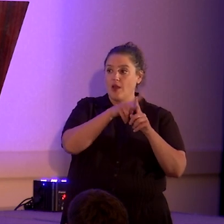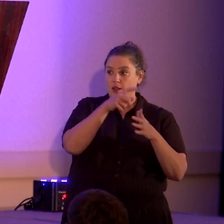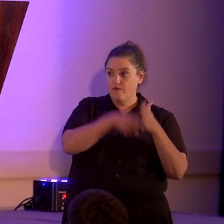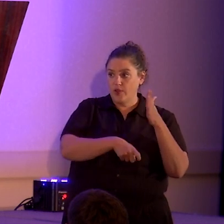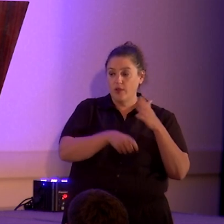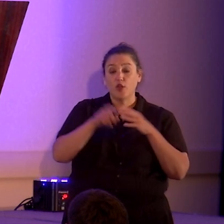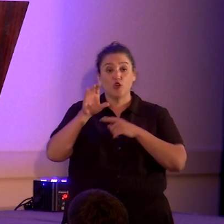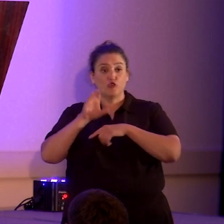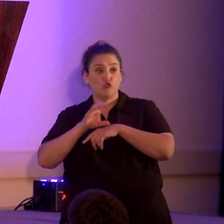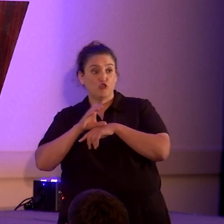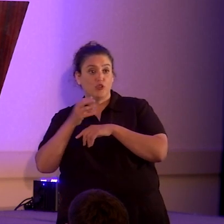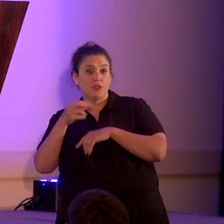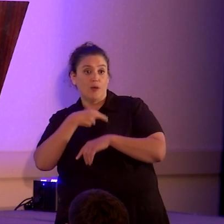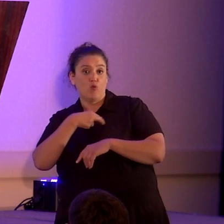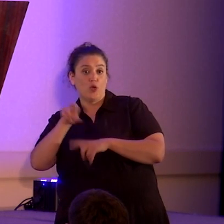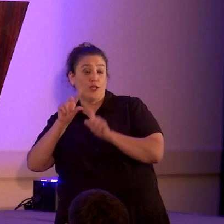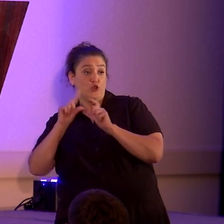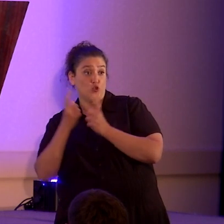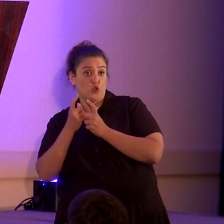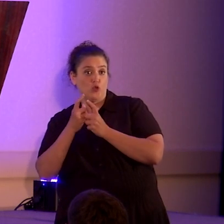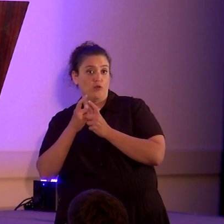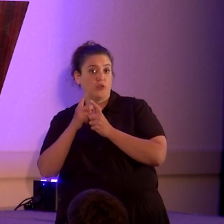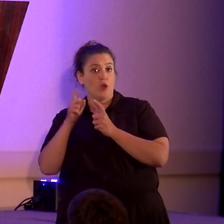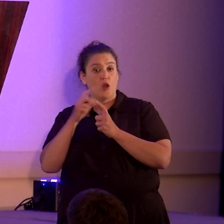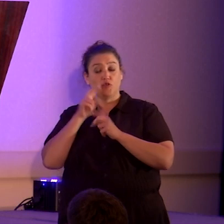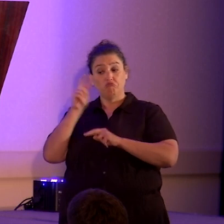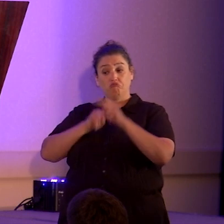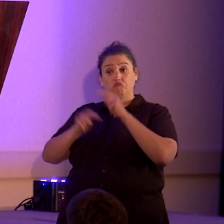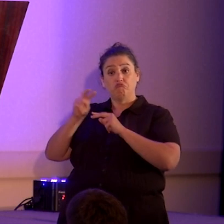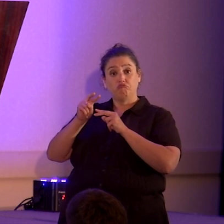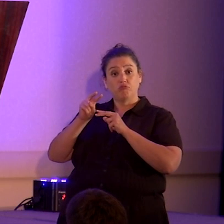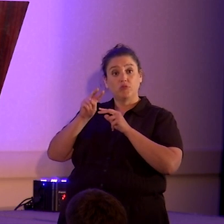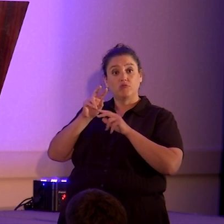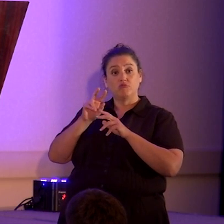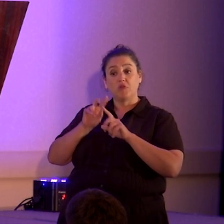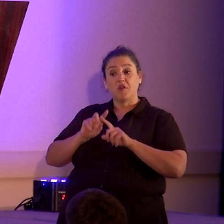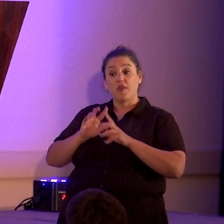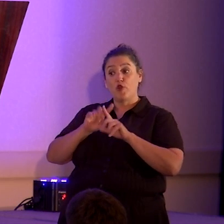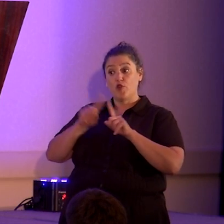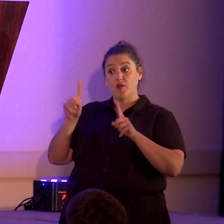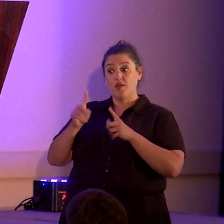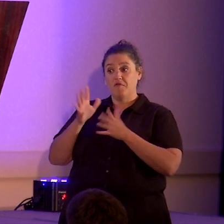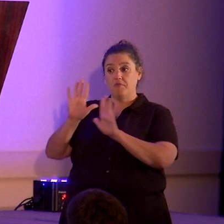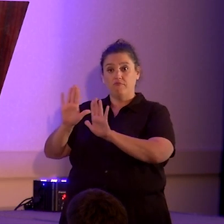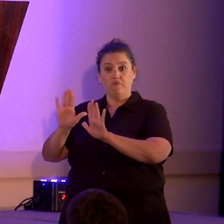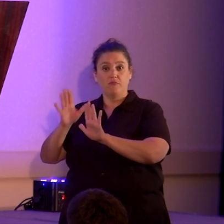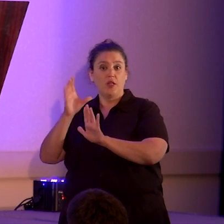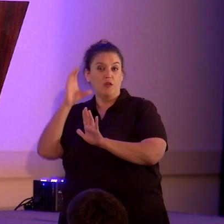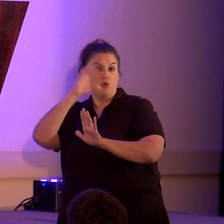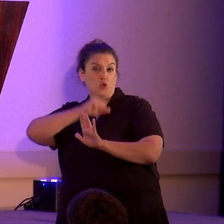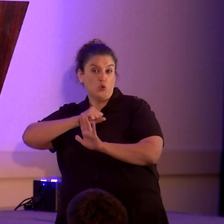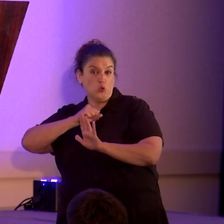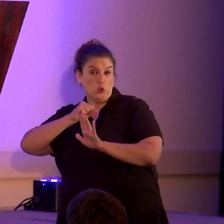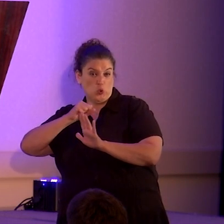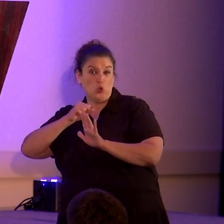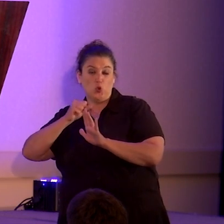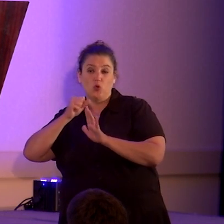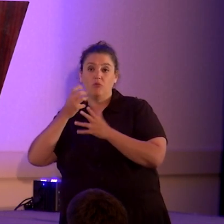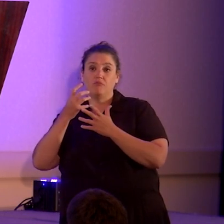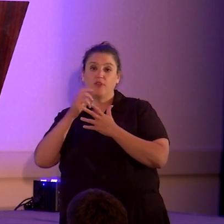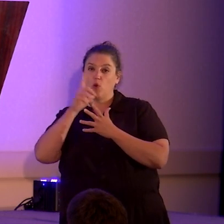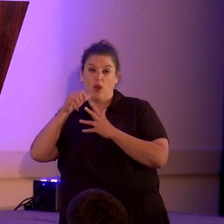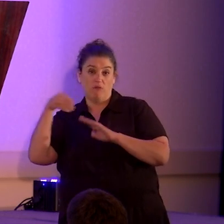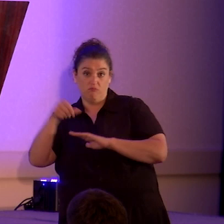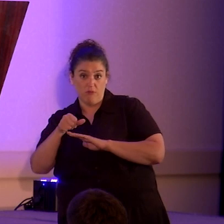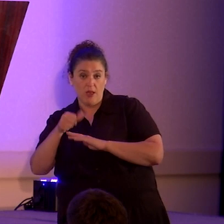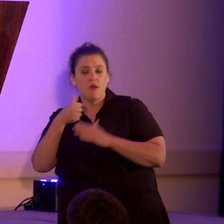and religious groups are simply treated differently and treated preferentially under the Internal Revenue Code. It even goes